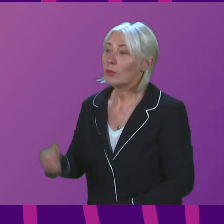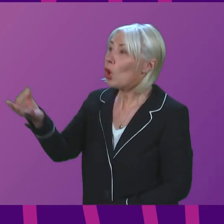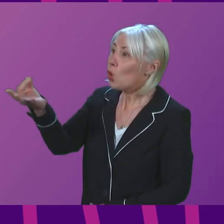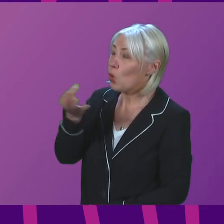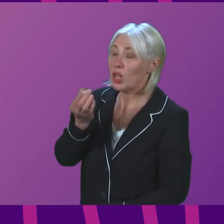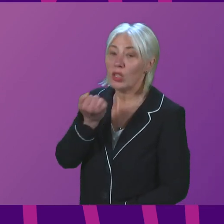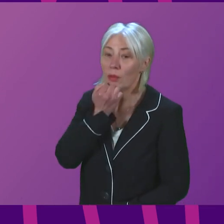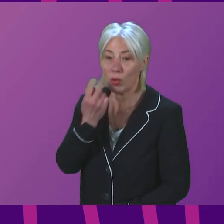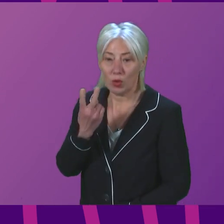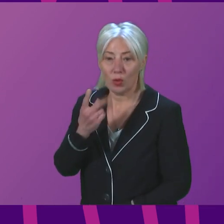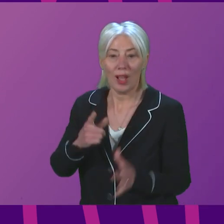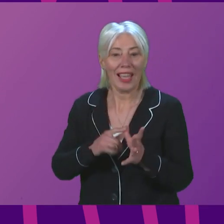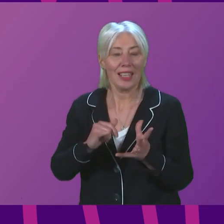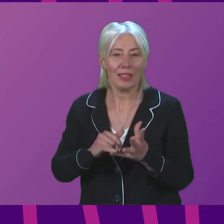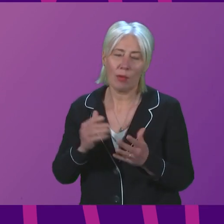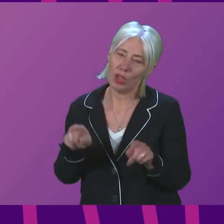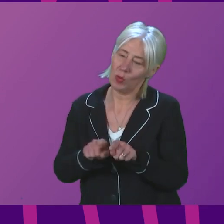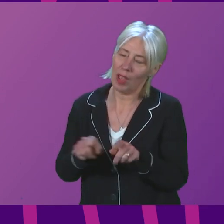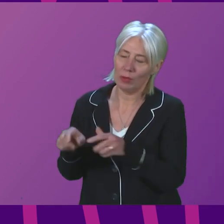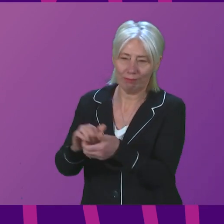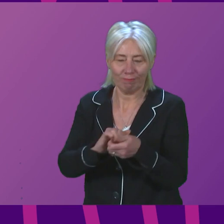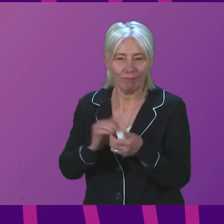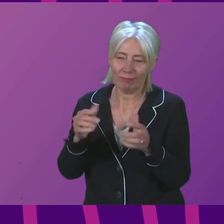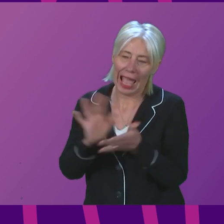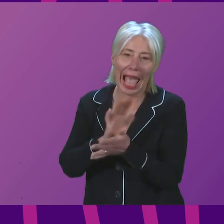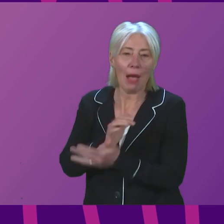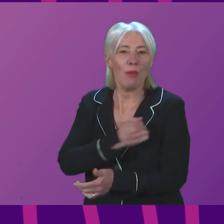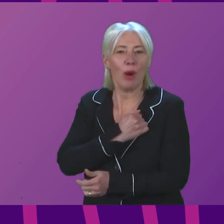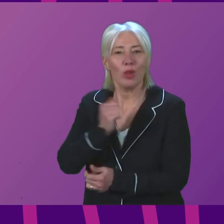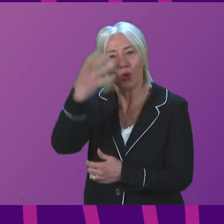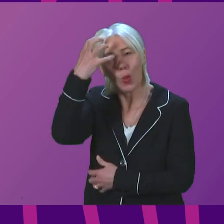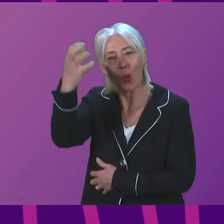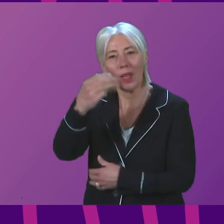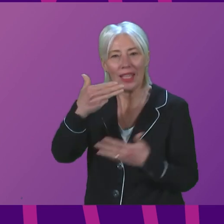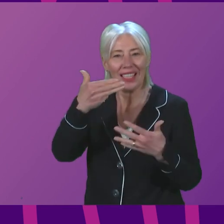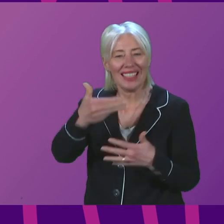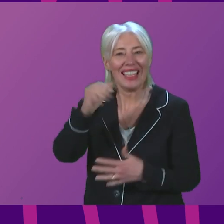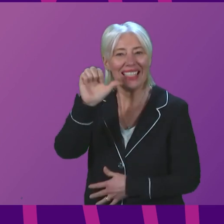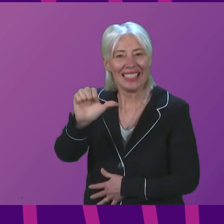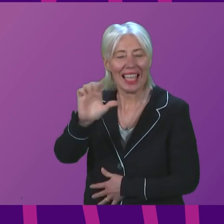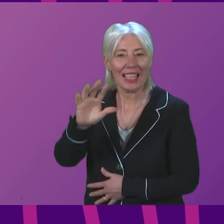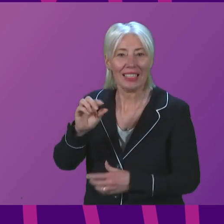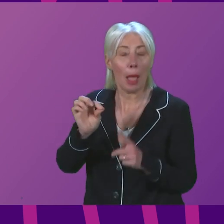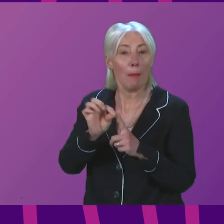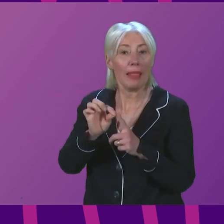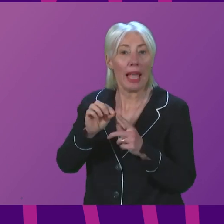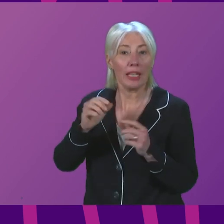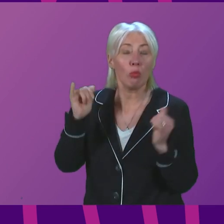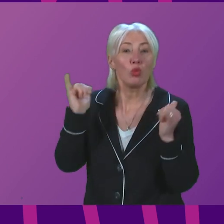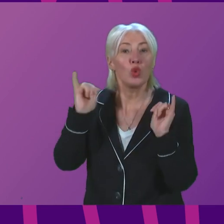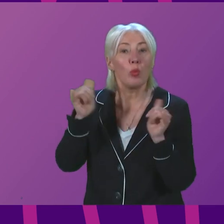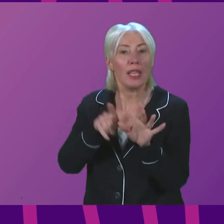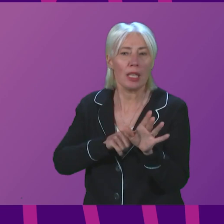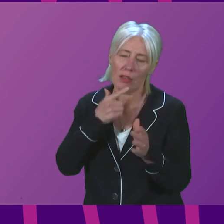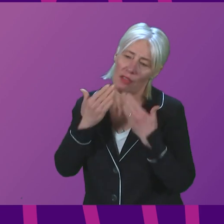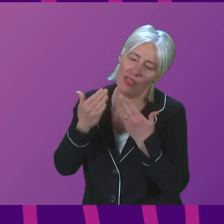join others in wishing Her Majesty the Queen a very happy 96th birthday? And on this, her Platinum Jubilee Year. Thank her again for her service.